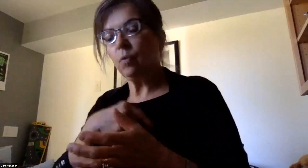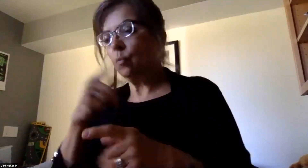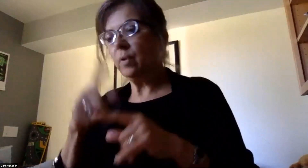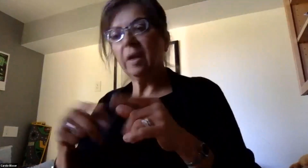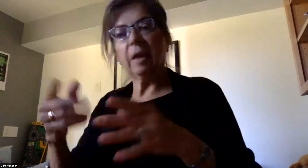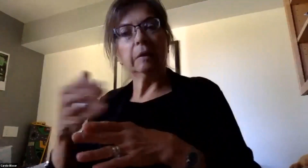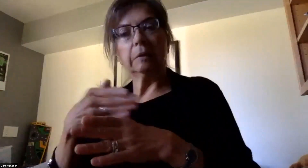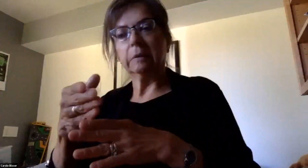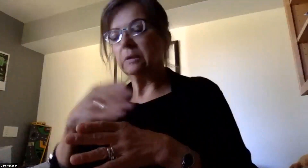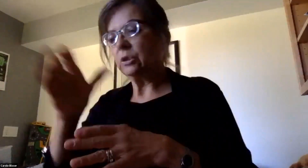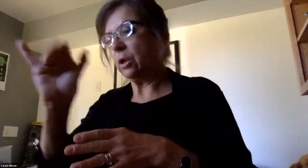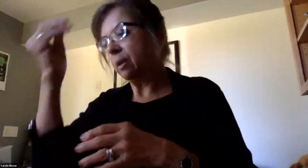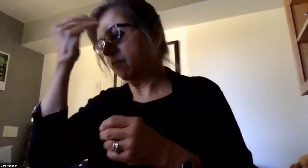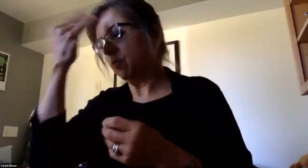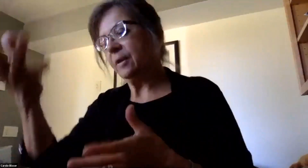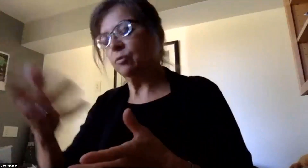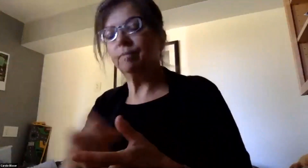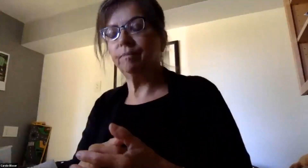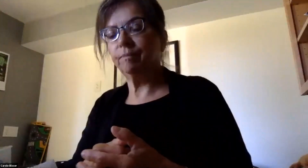related information.